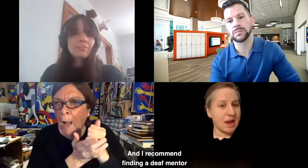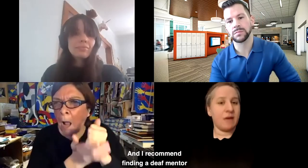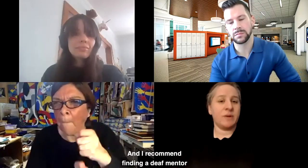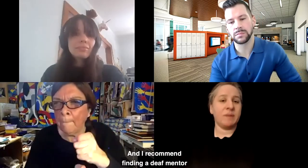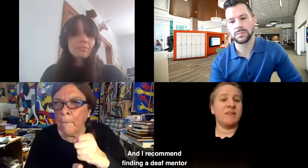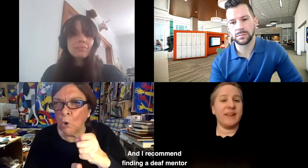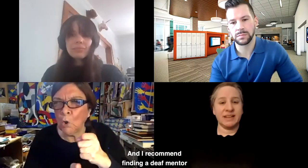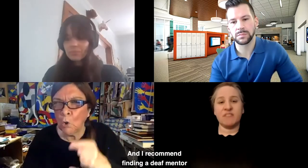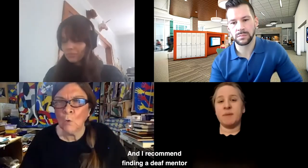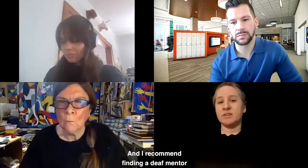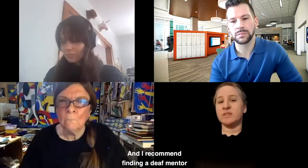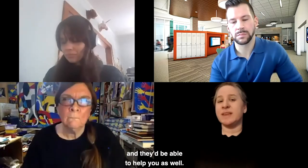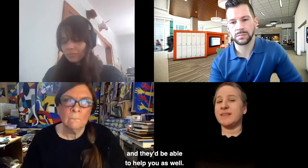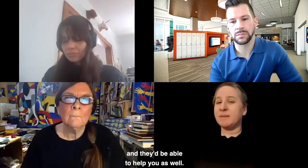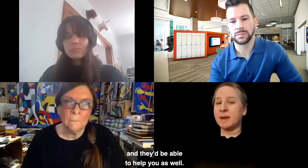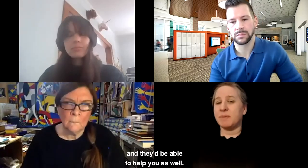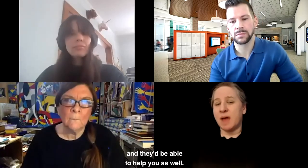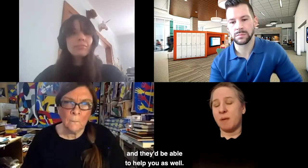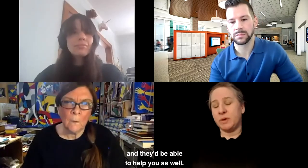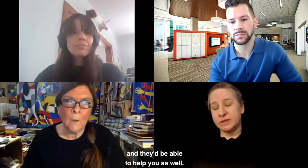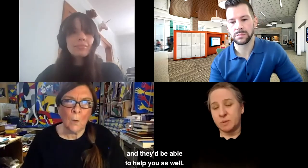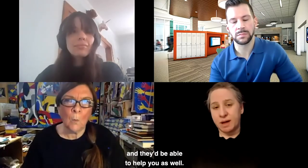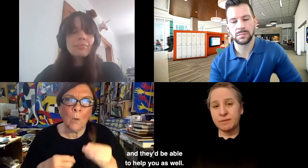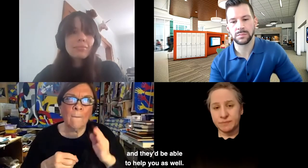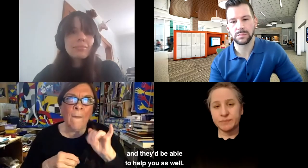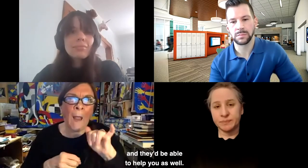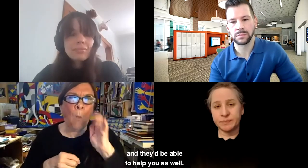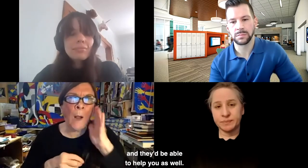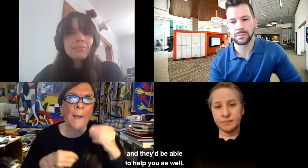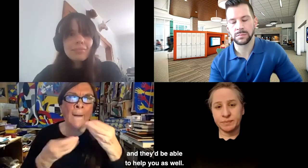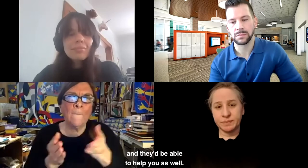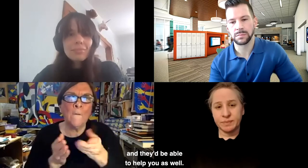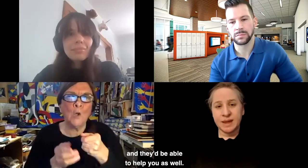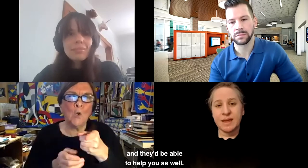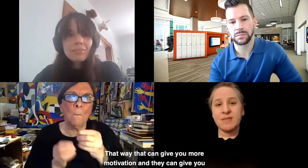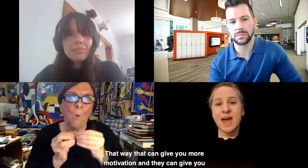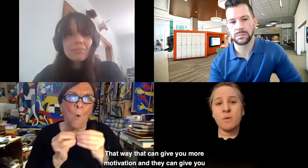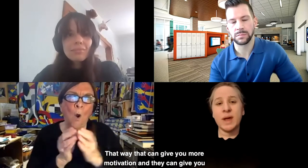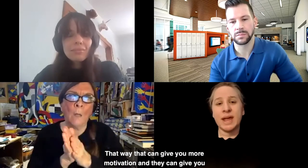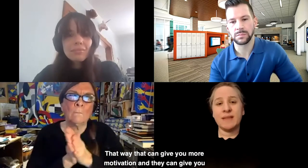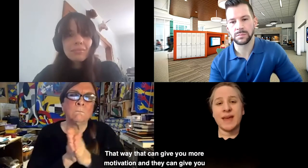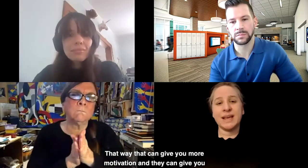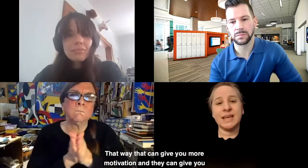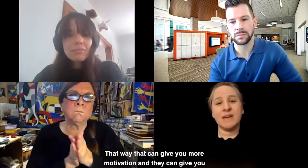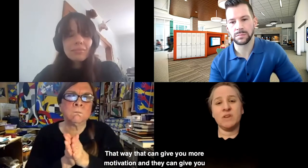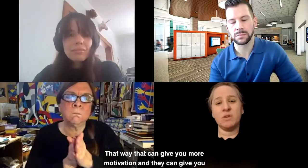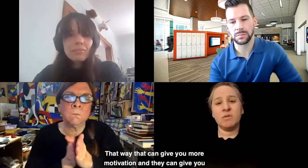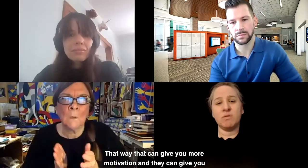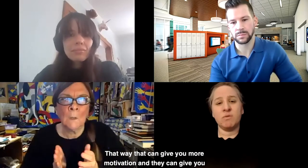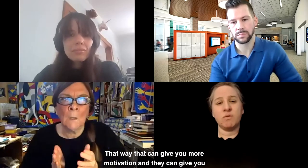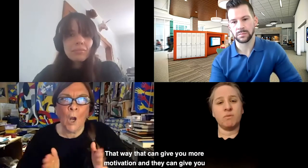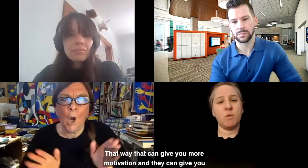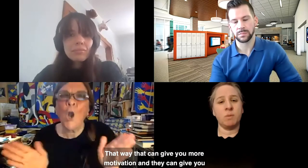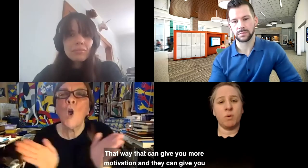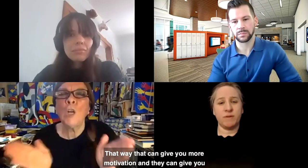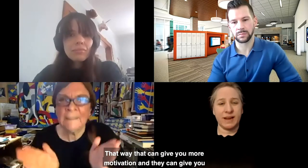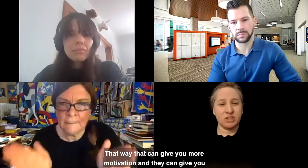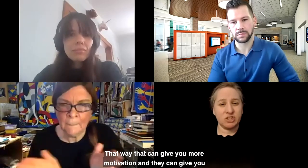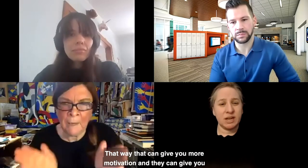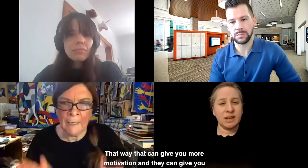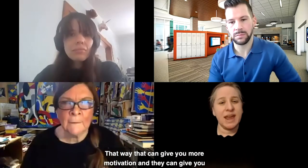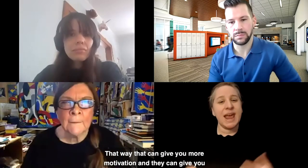And I would recommend finding a deaf mentor. And they'd be able to help you as well. That way, that can give you more